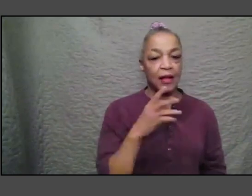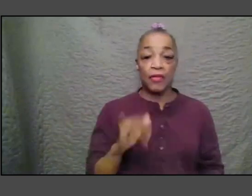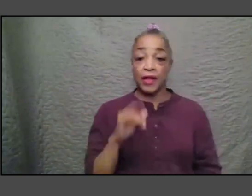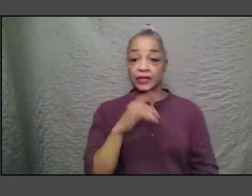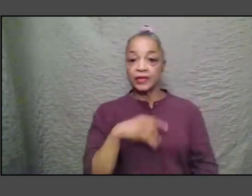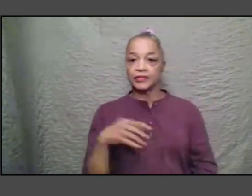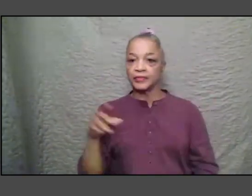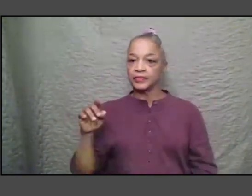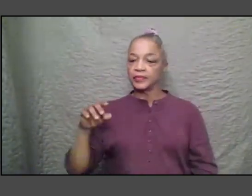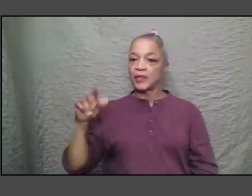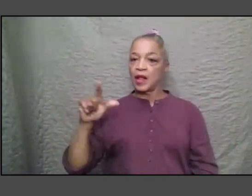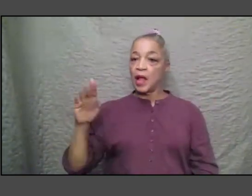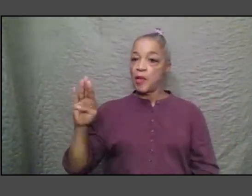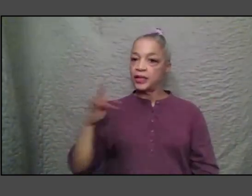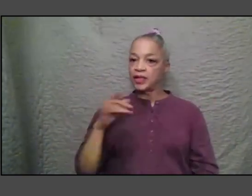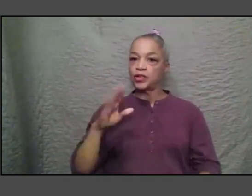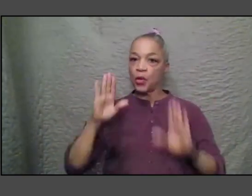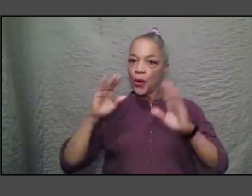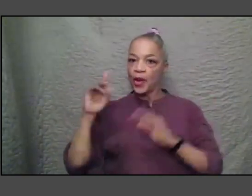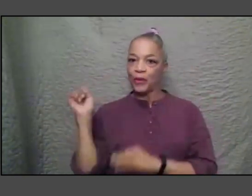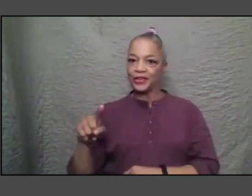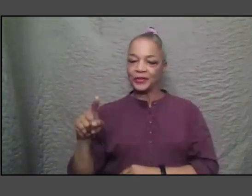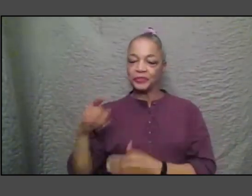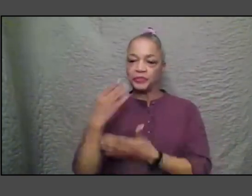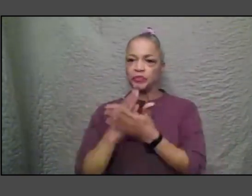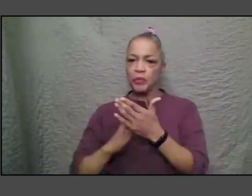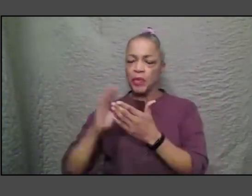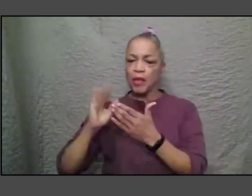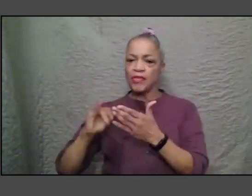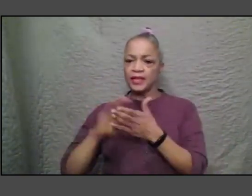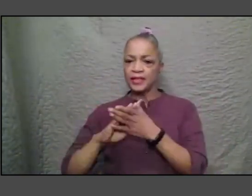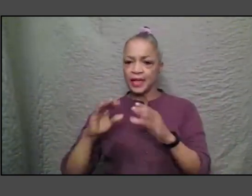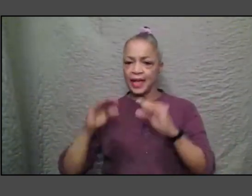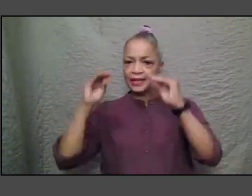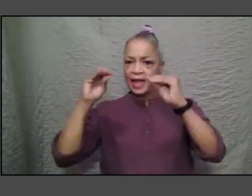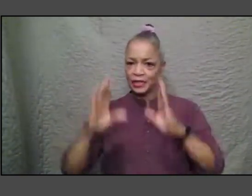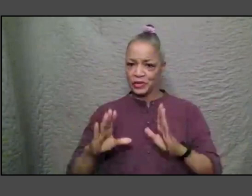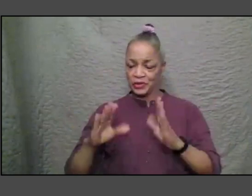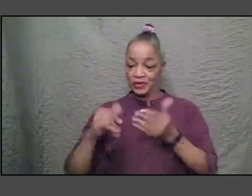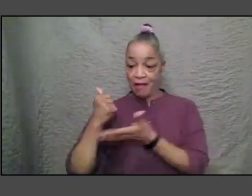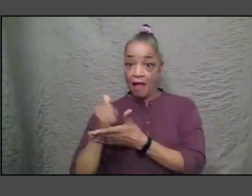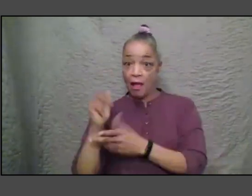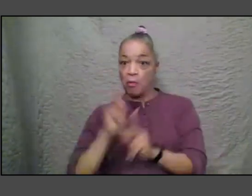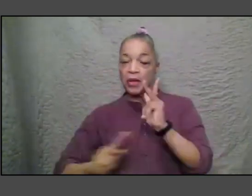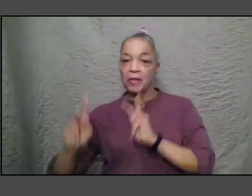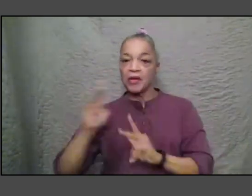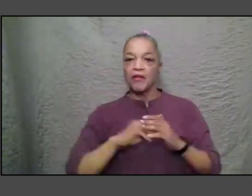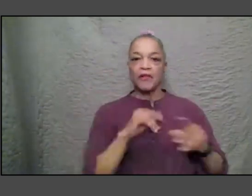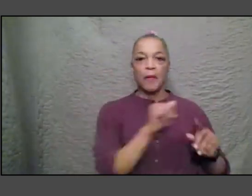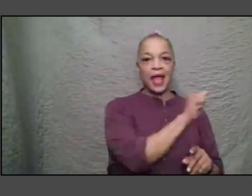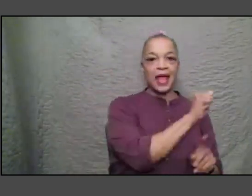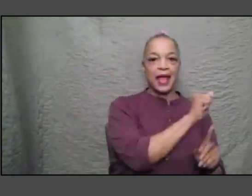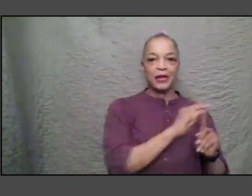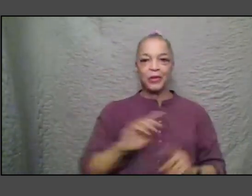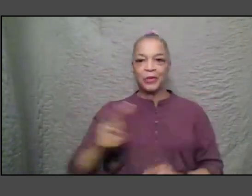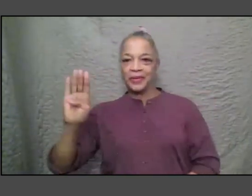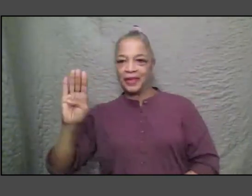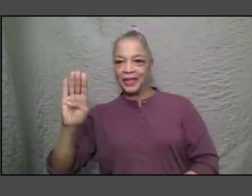that part of this is as educators helping people move from a to b right so part of it is really sort of um